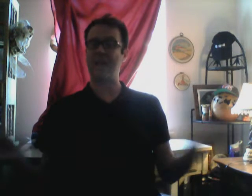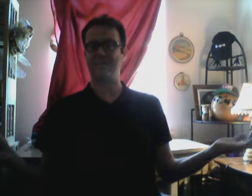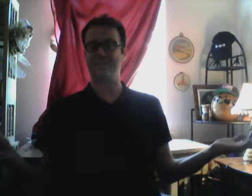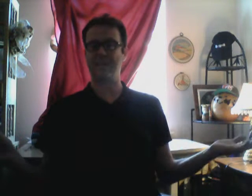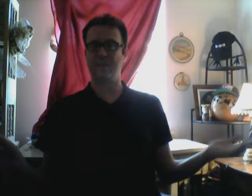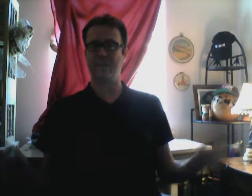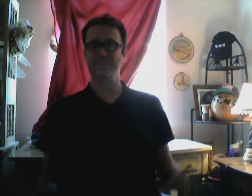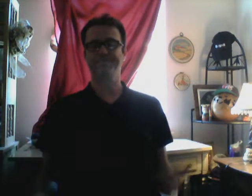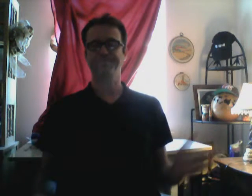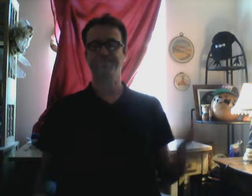outside.